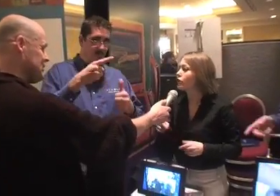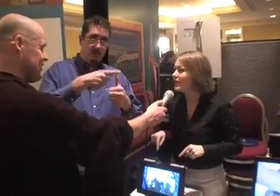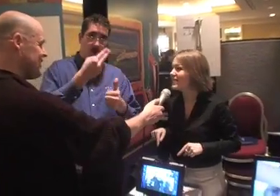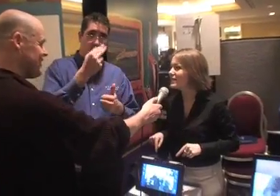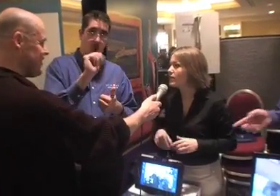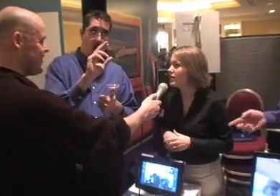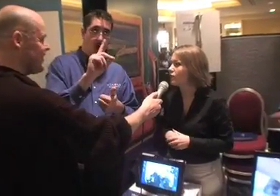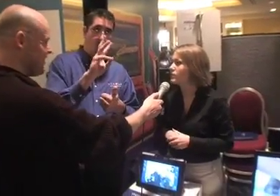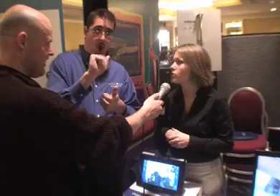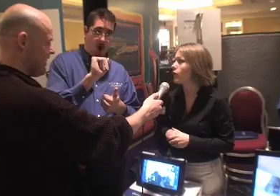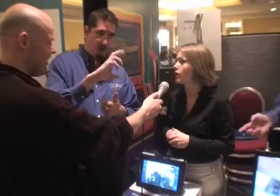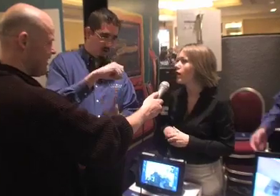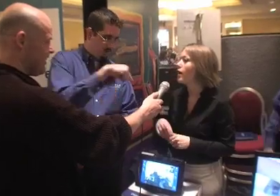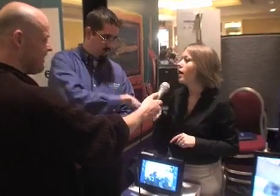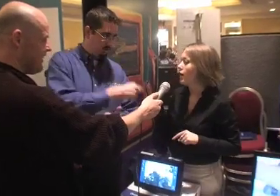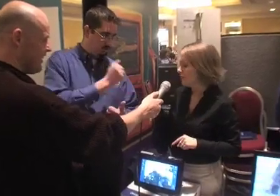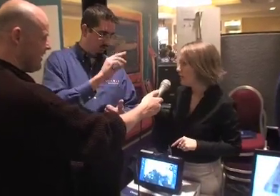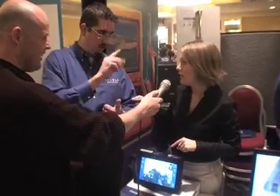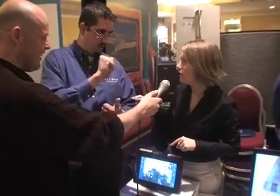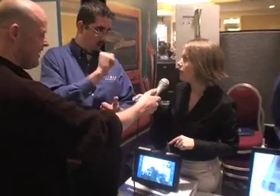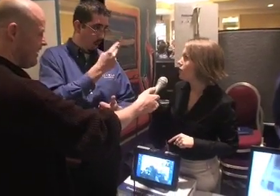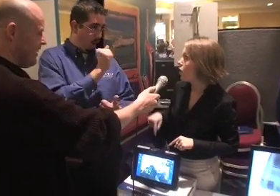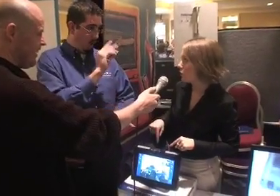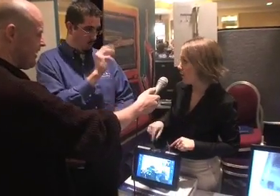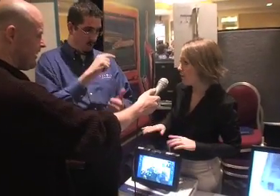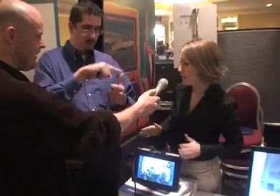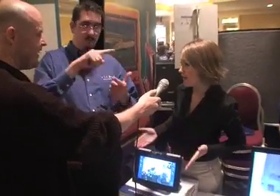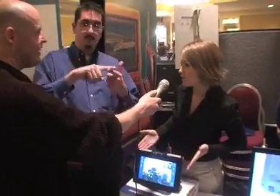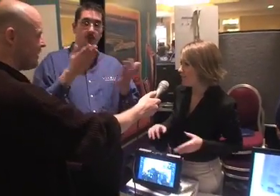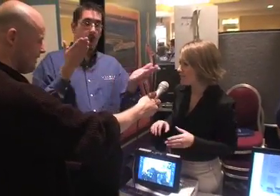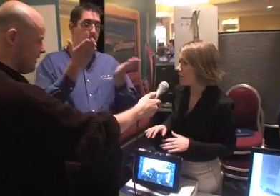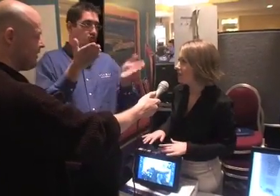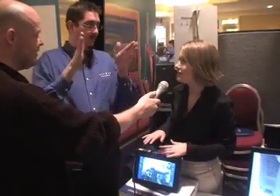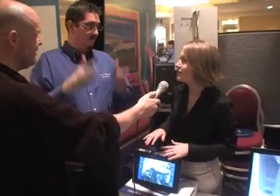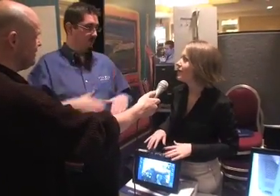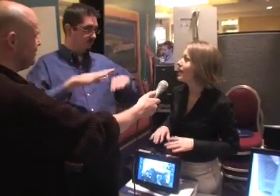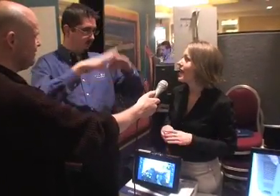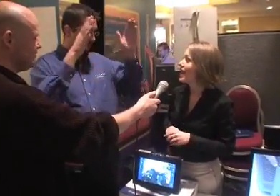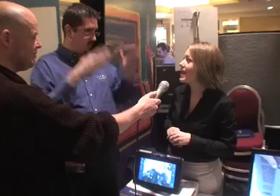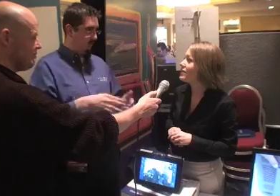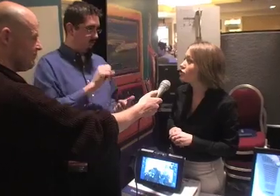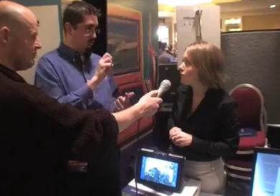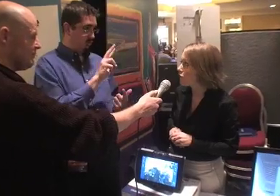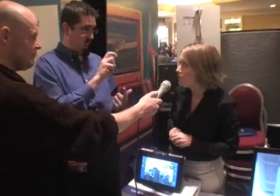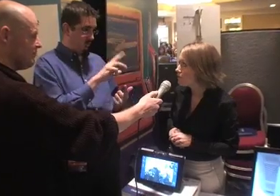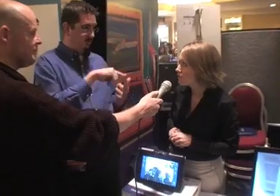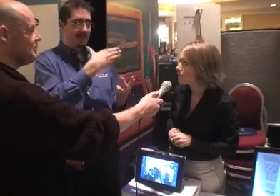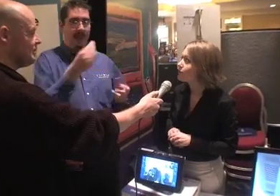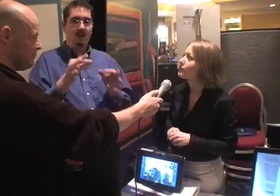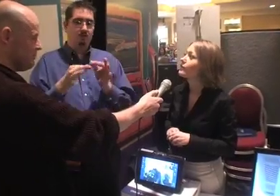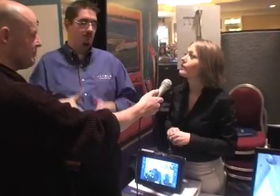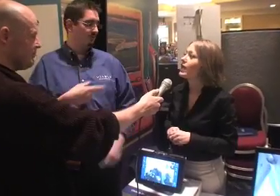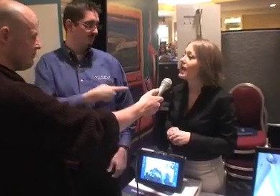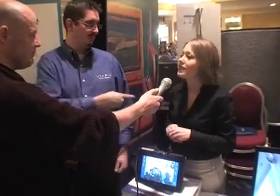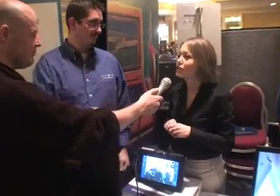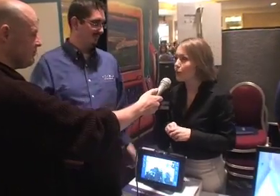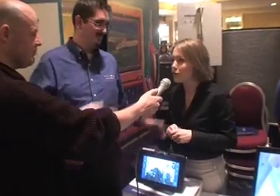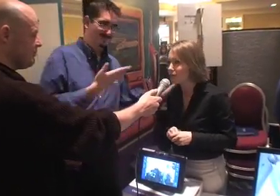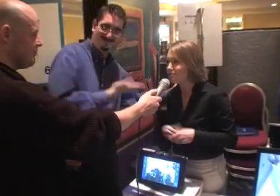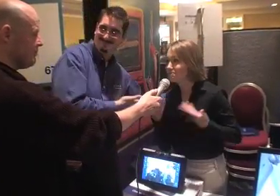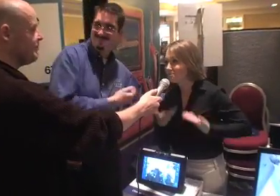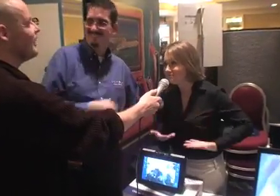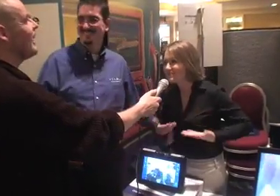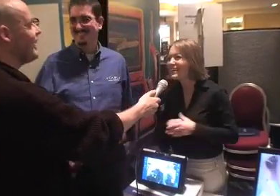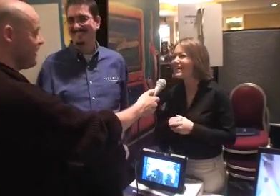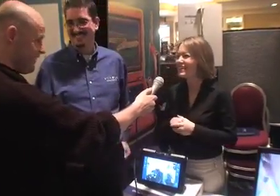There are three things we need for this to work. The hardware, the actual physical piece, and the server, and the